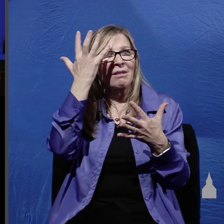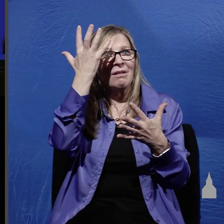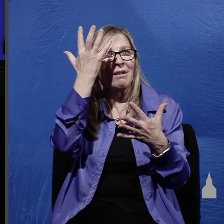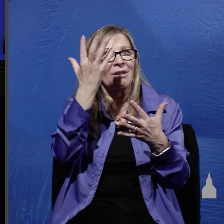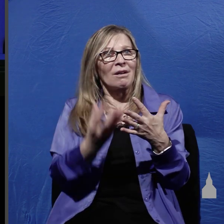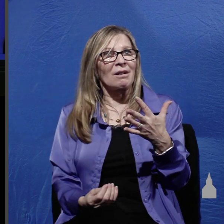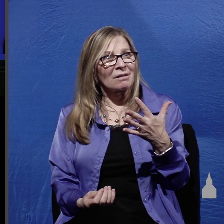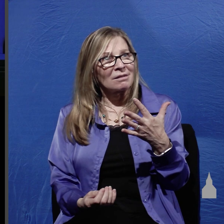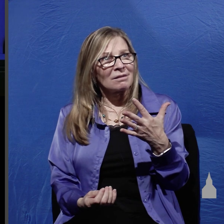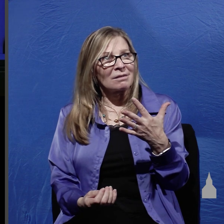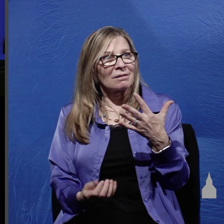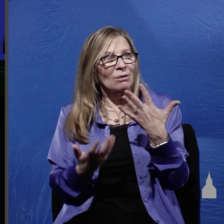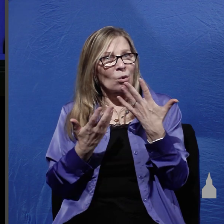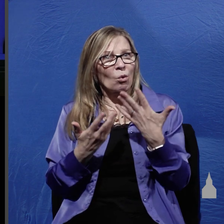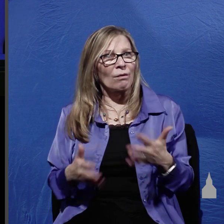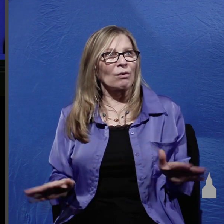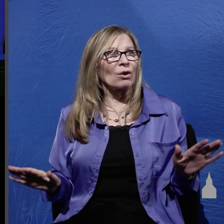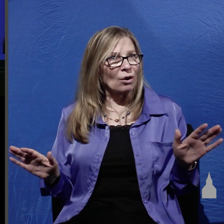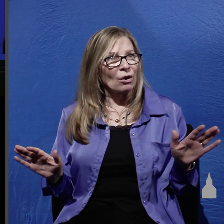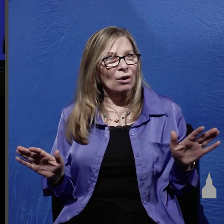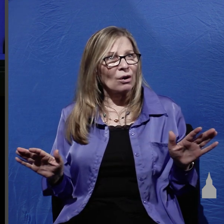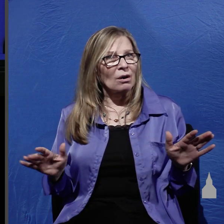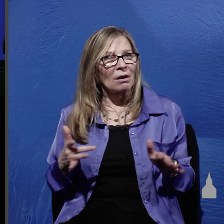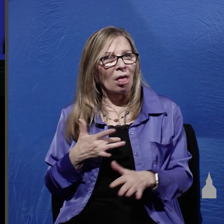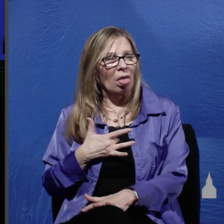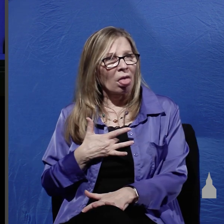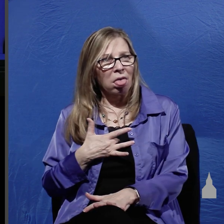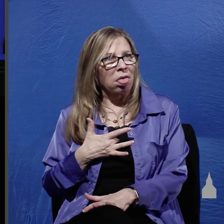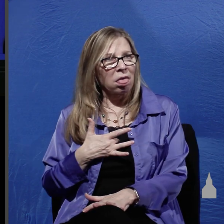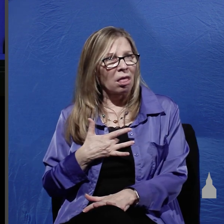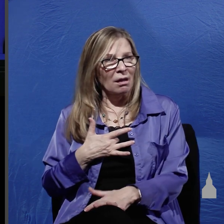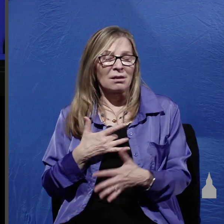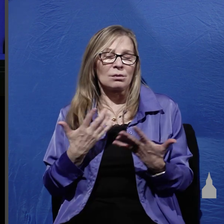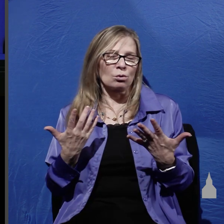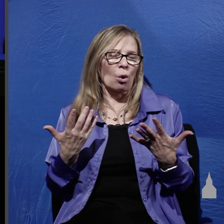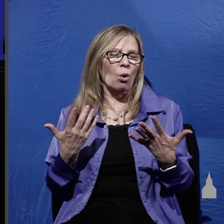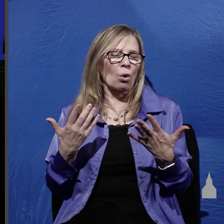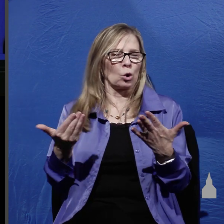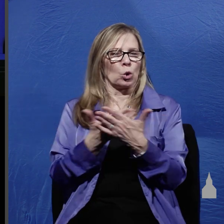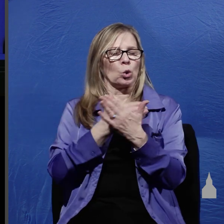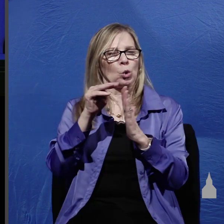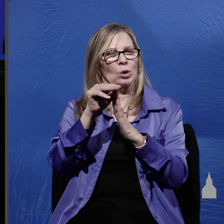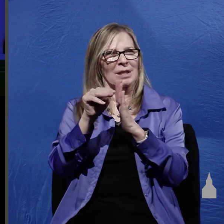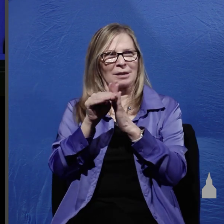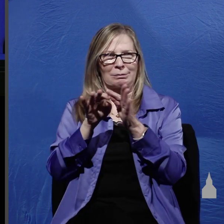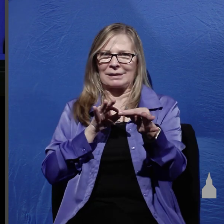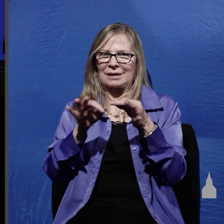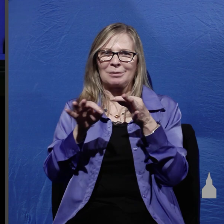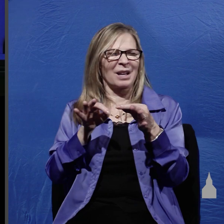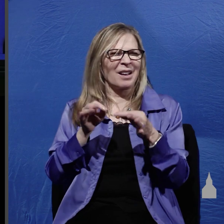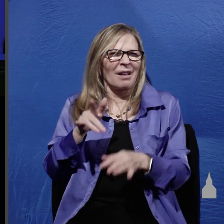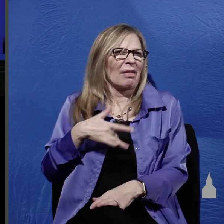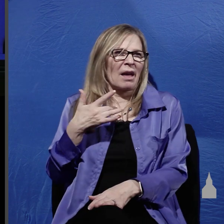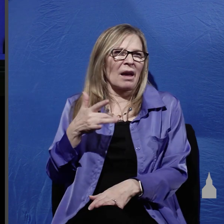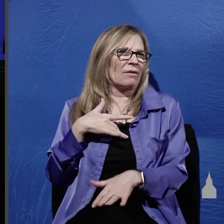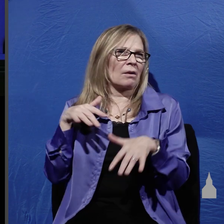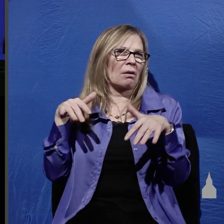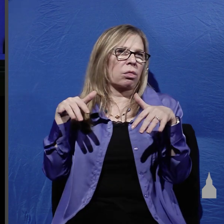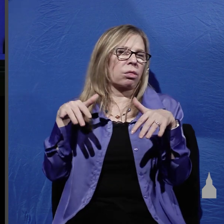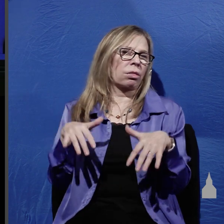no wonder the New Testament paints a picture of utter hopelessness on the part of Christ's disciples in their